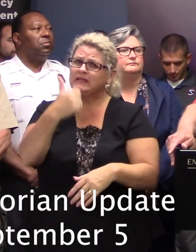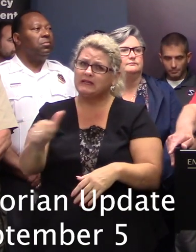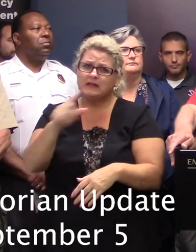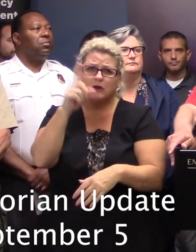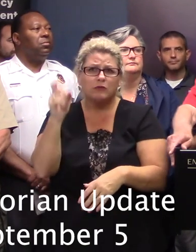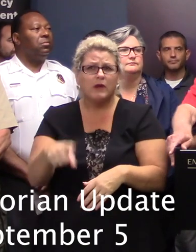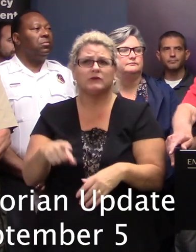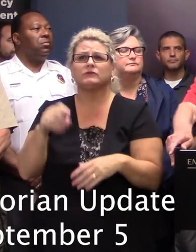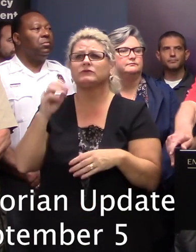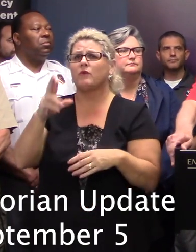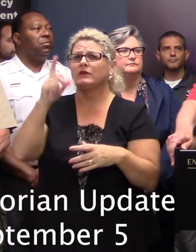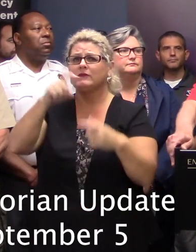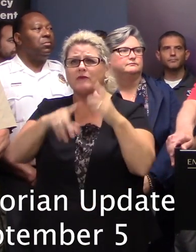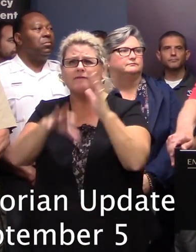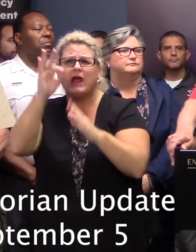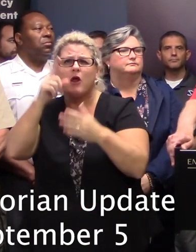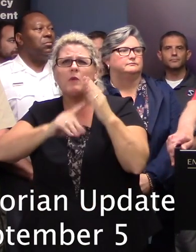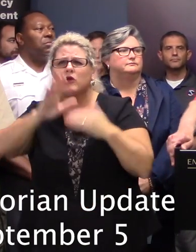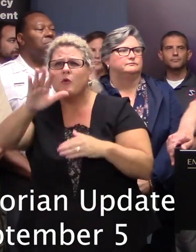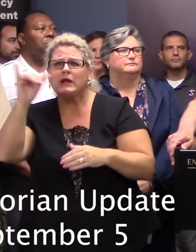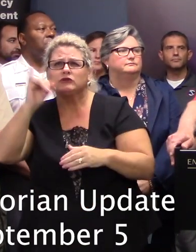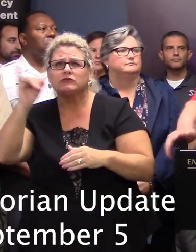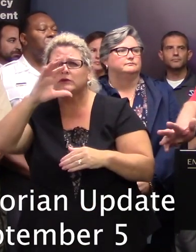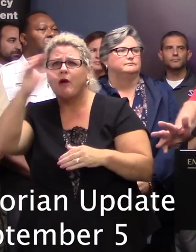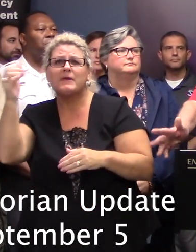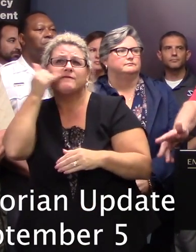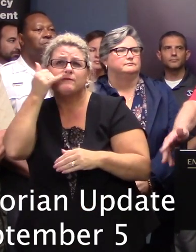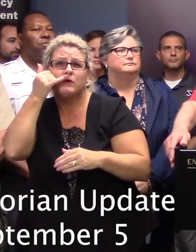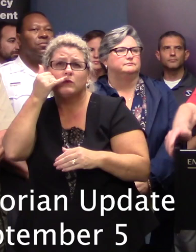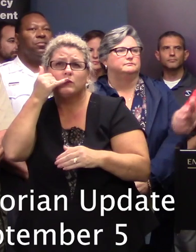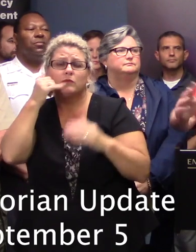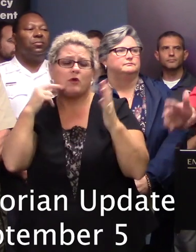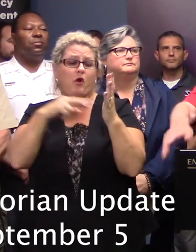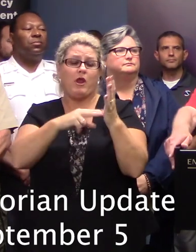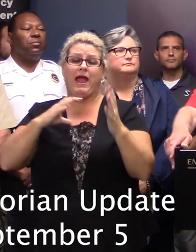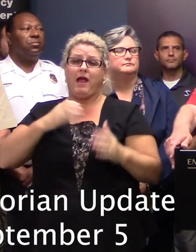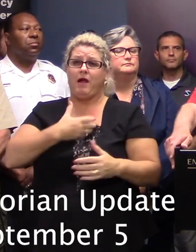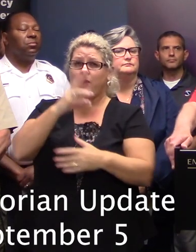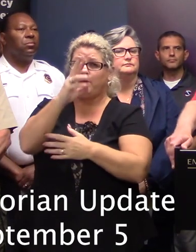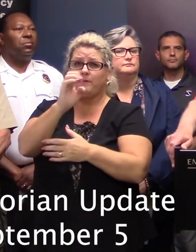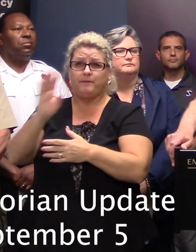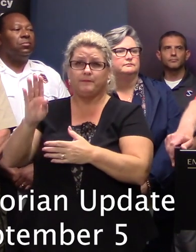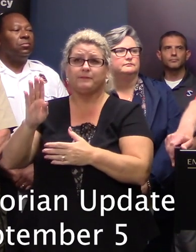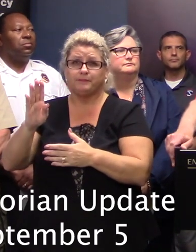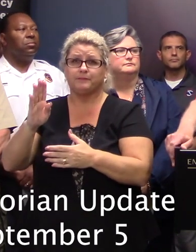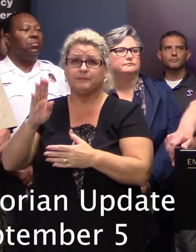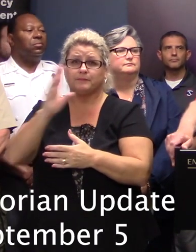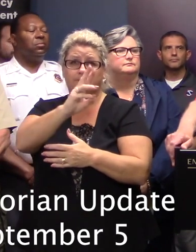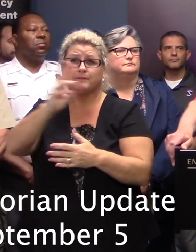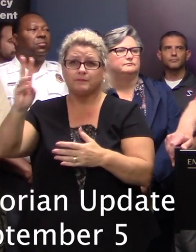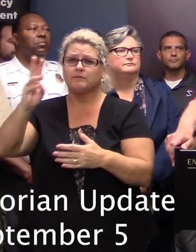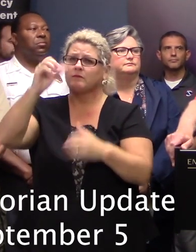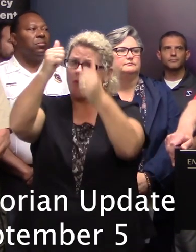to find out what your insurance company's phone number is, go to our website. We have a list of all the phone